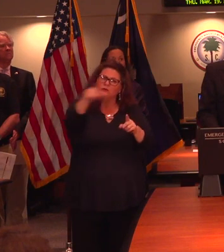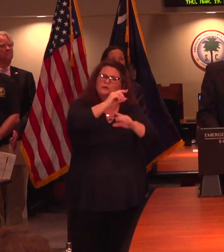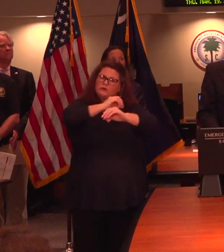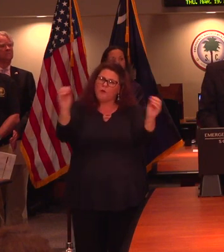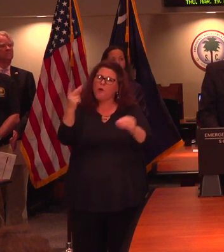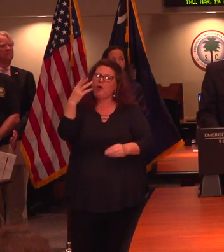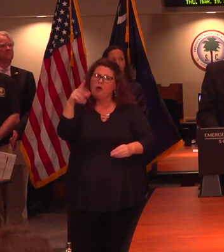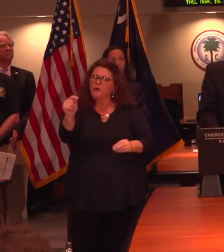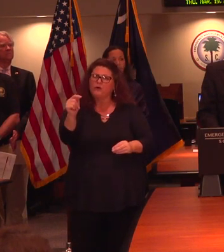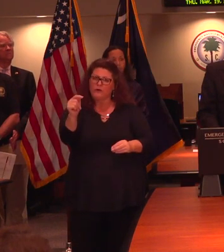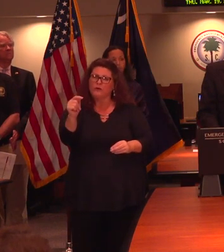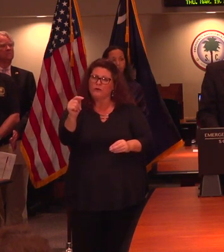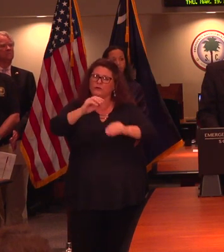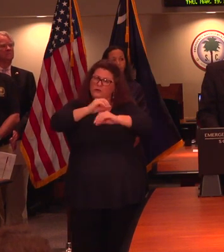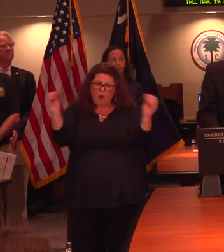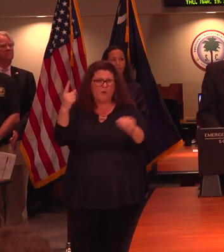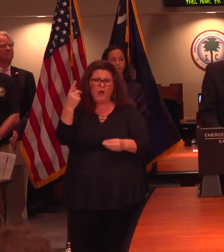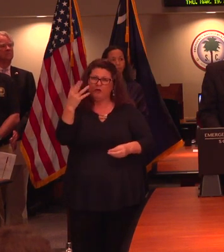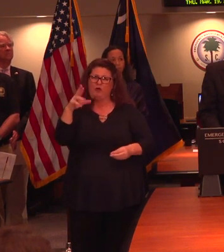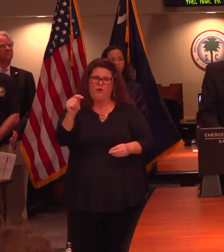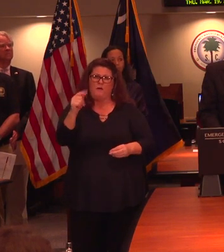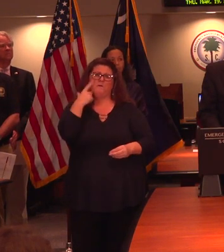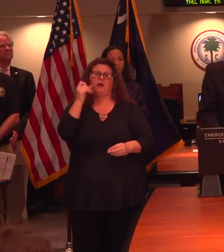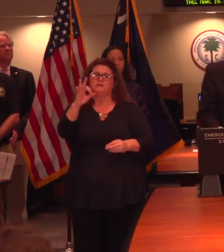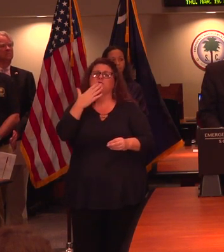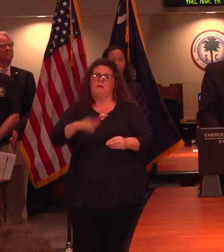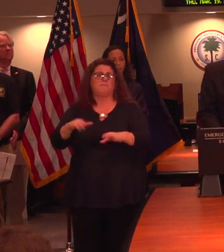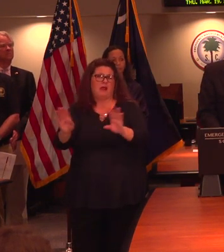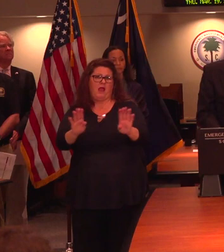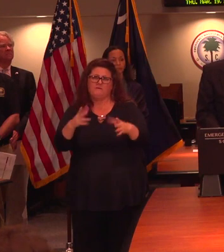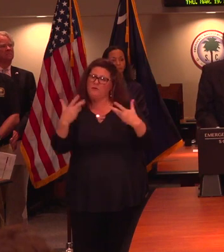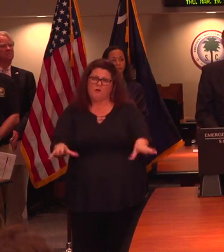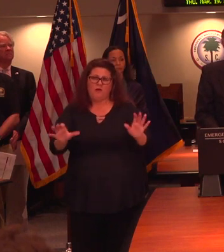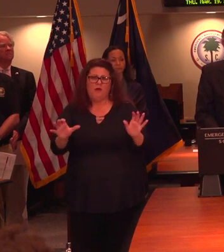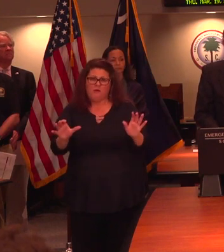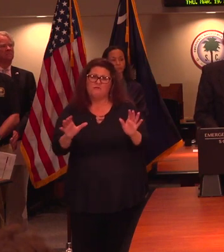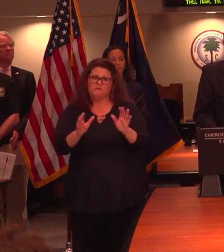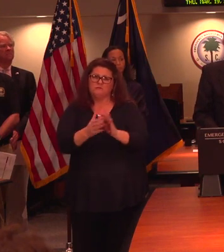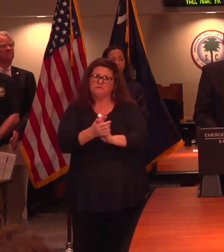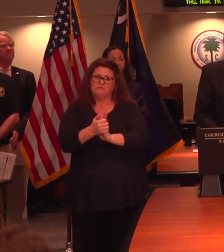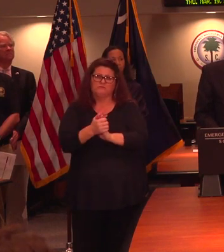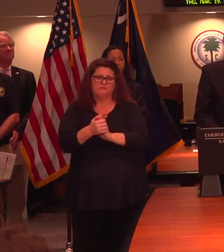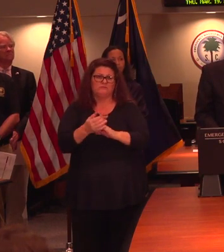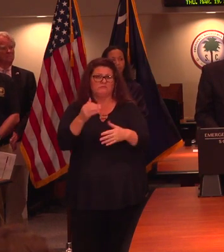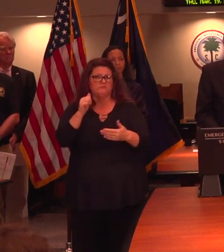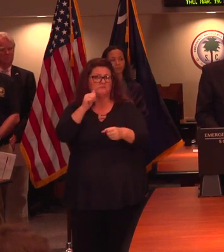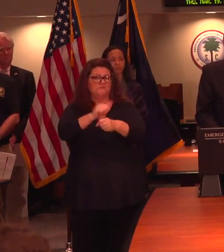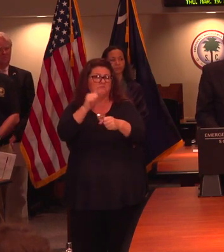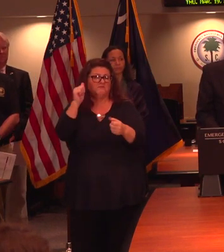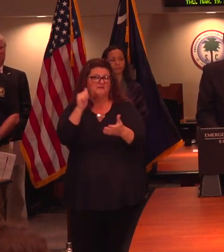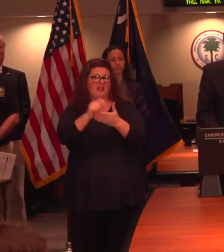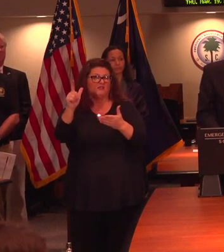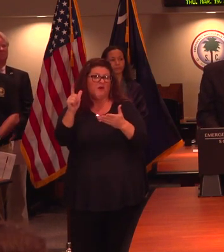harmed. None of our people are harmed by lawless behavior by others during this period. That is the extent of the executive